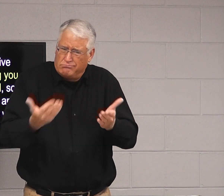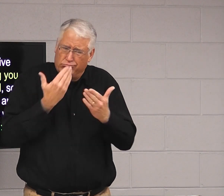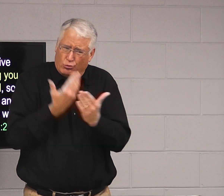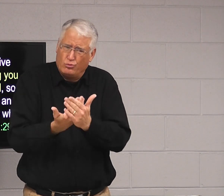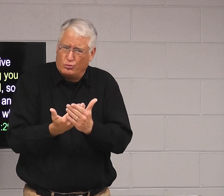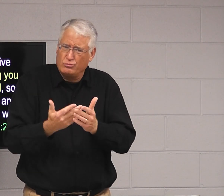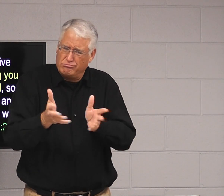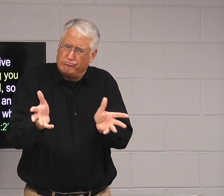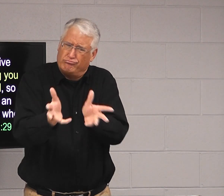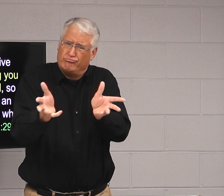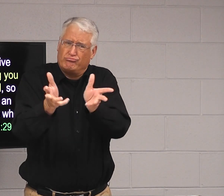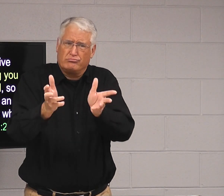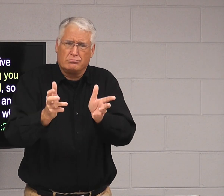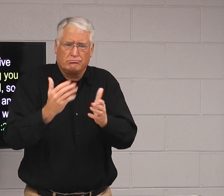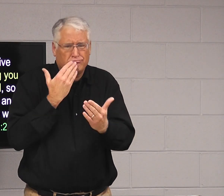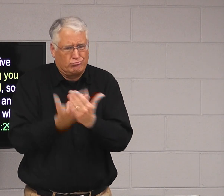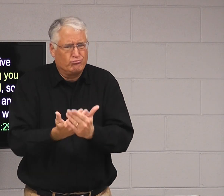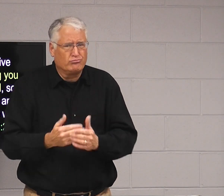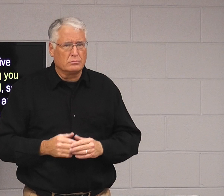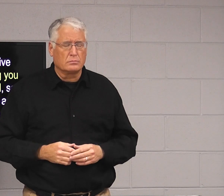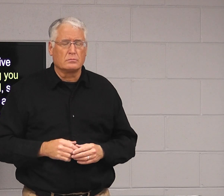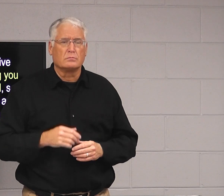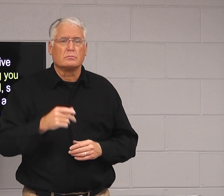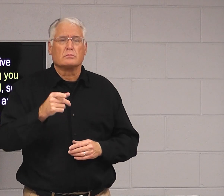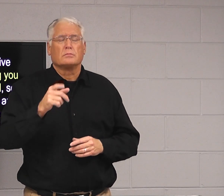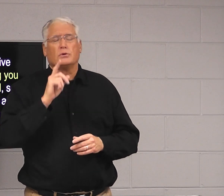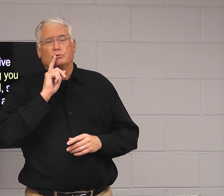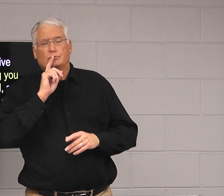There are good things about that person and you are encouraging about that.